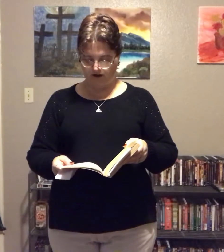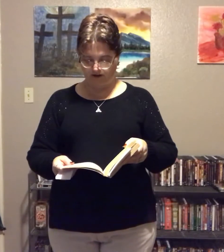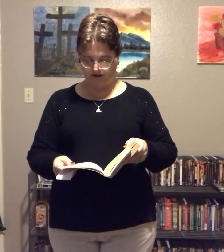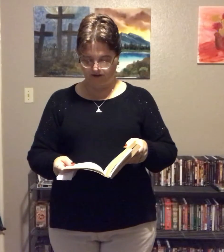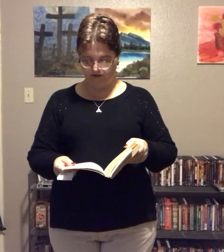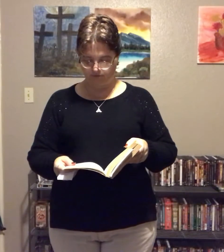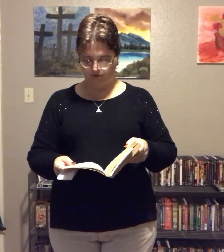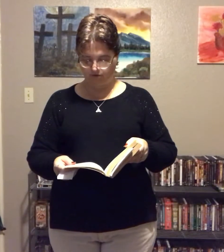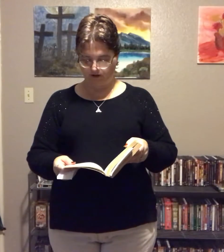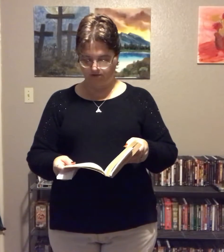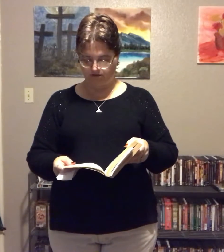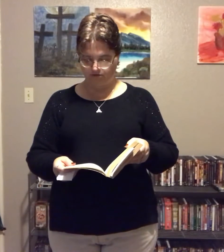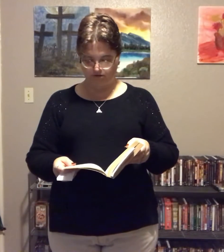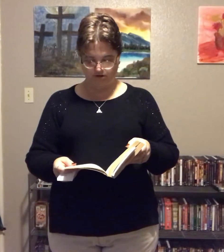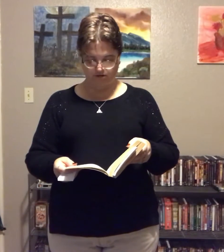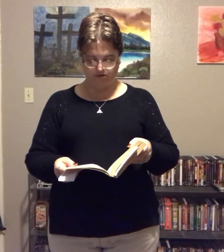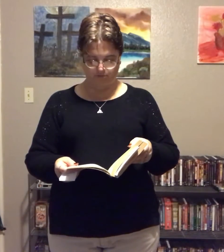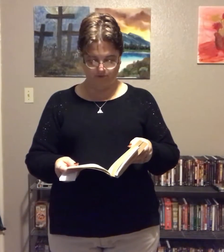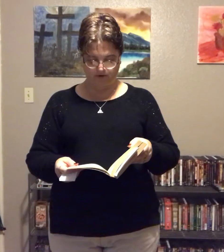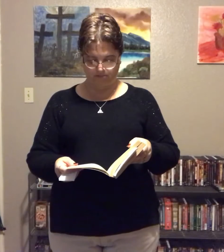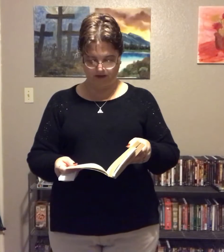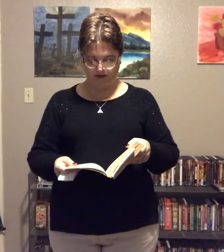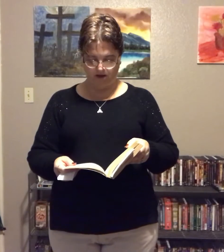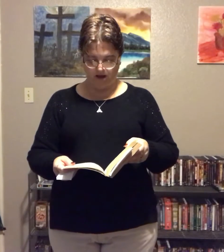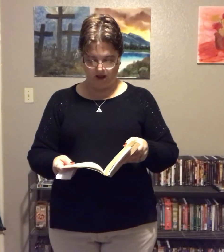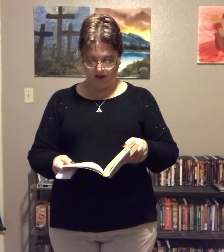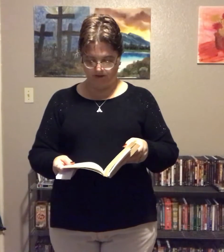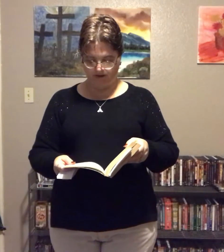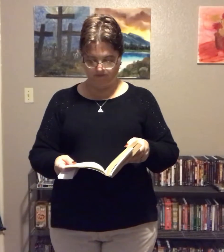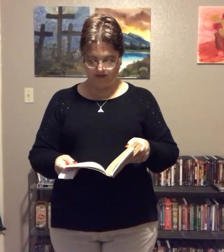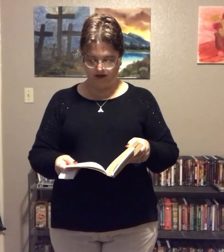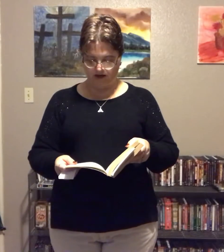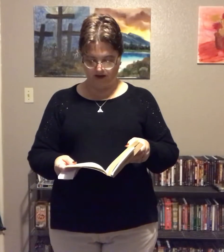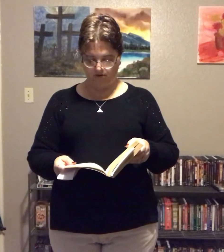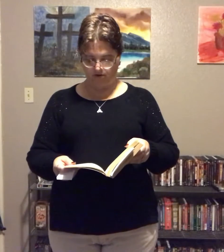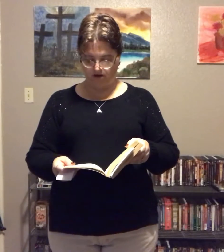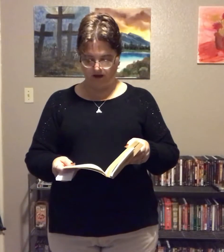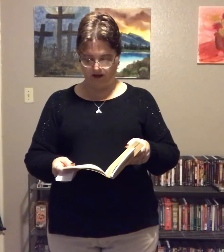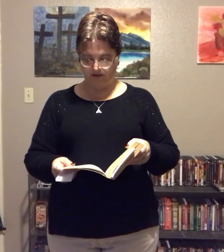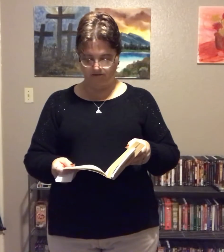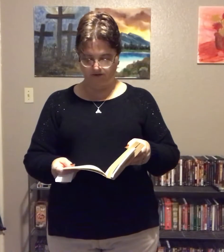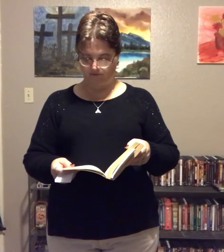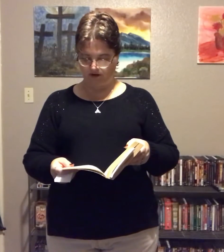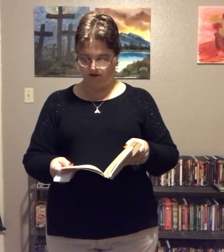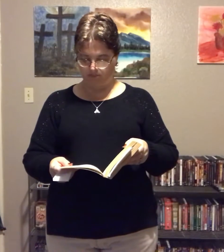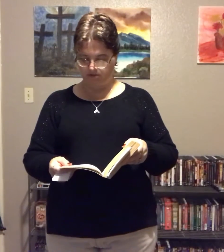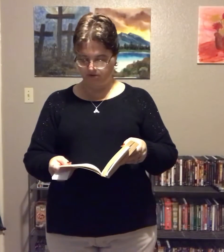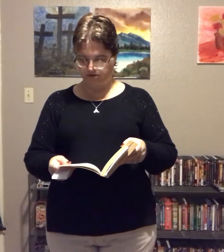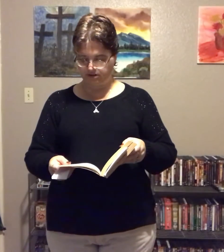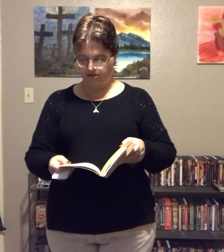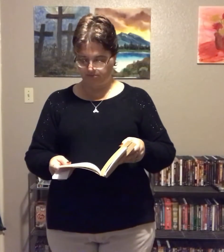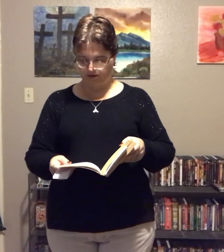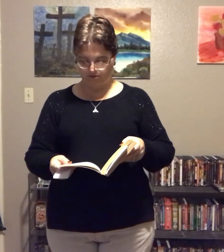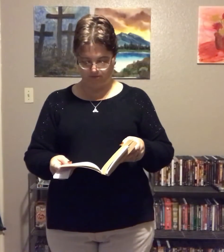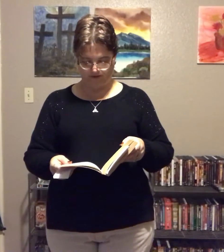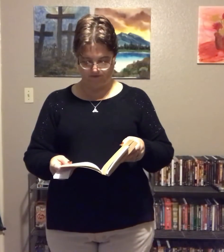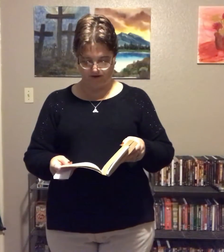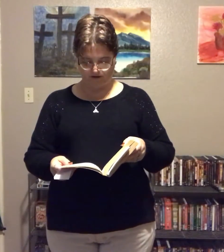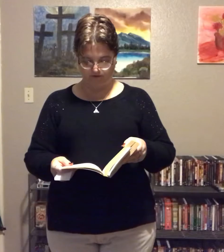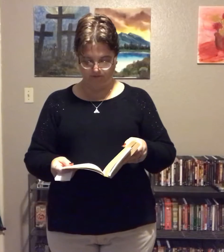godly husband who has understood and supported me. I believe that now God has given me an opportunity to be the wife he calls